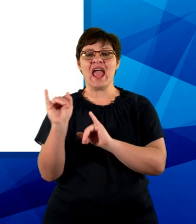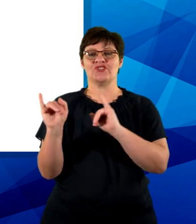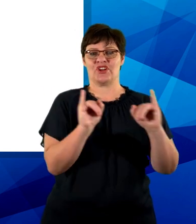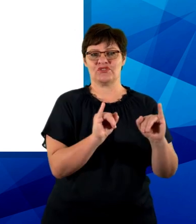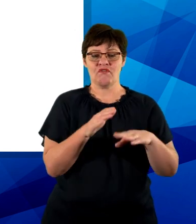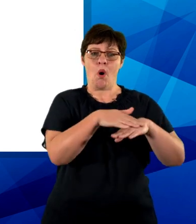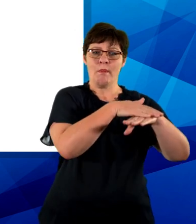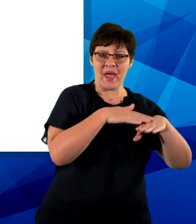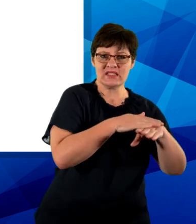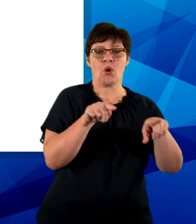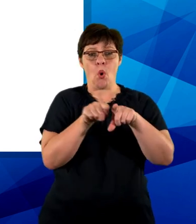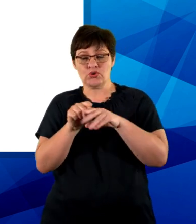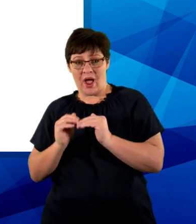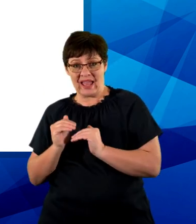basic and advanced argument structure.